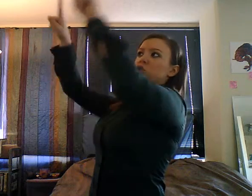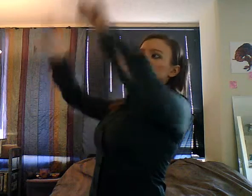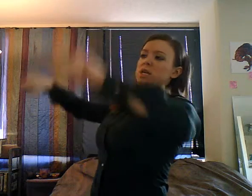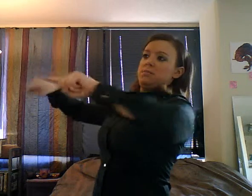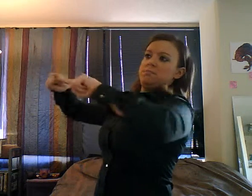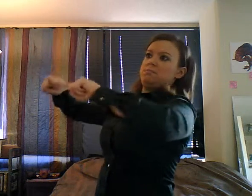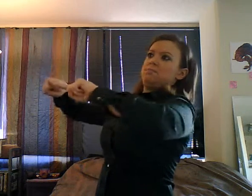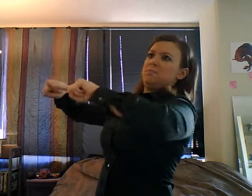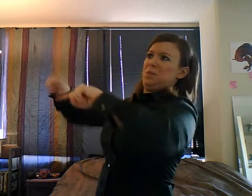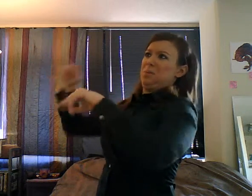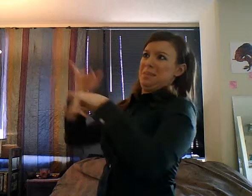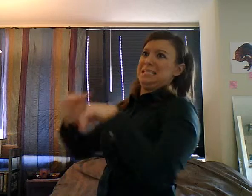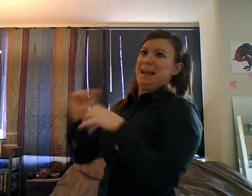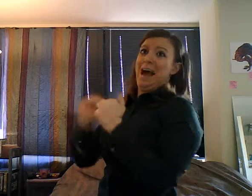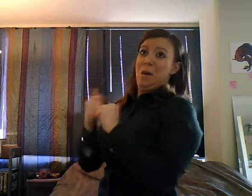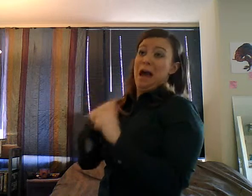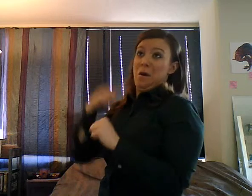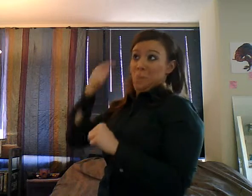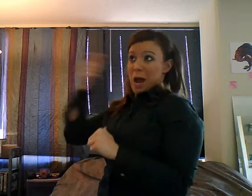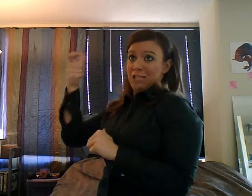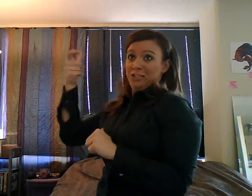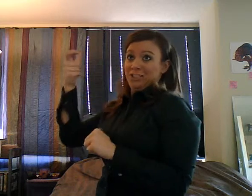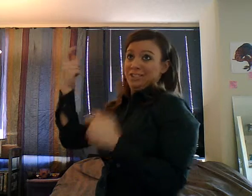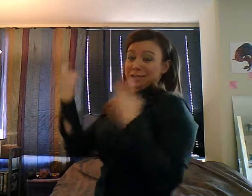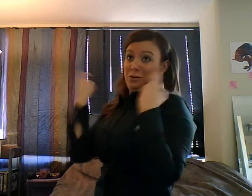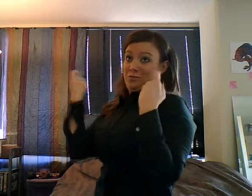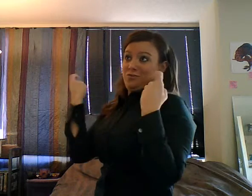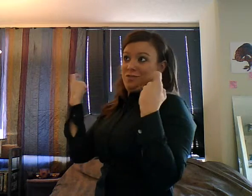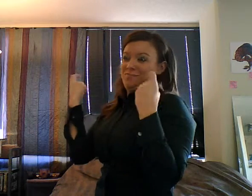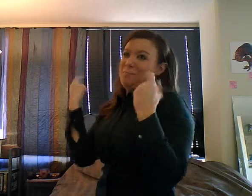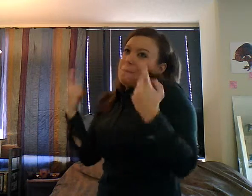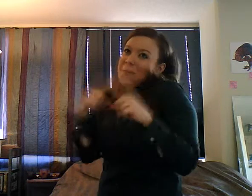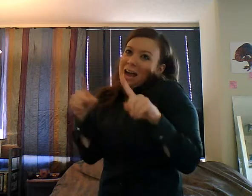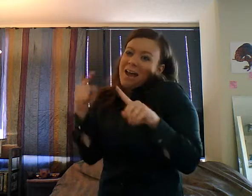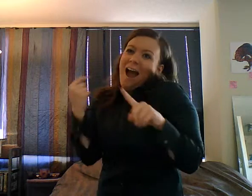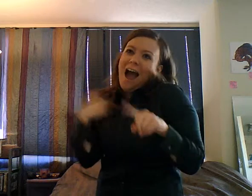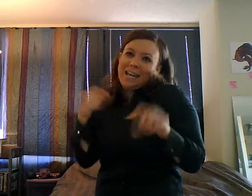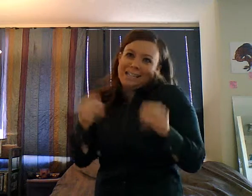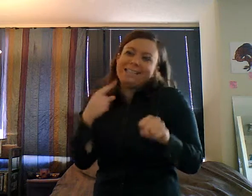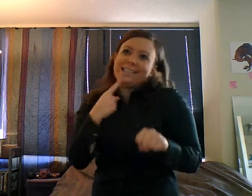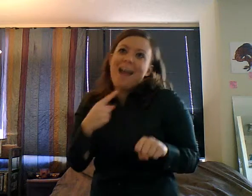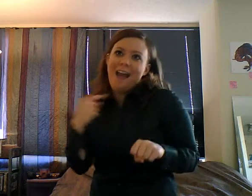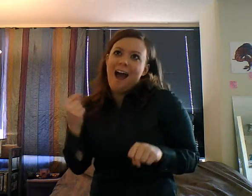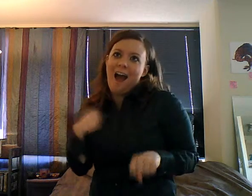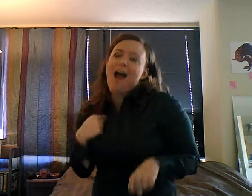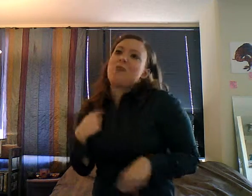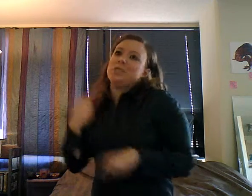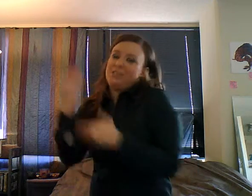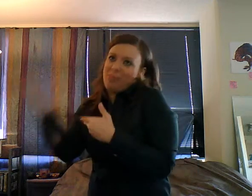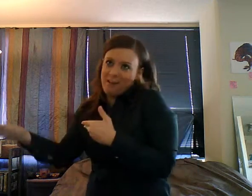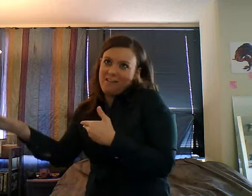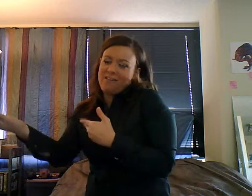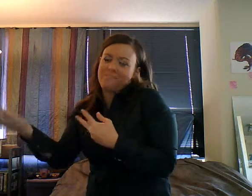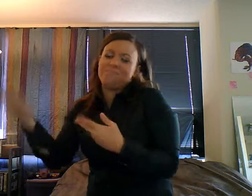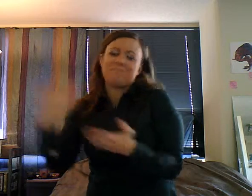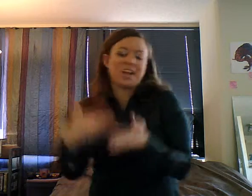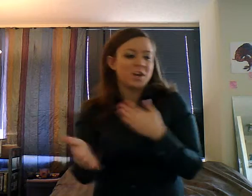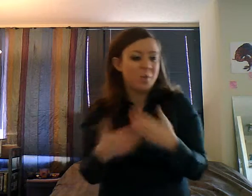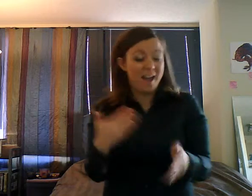barricades up all over. Nobody knew what was going on, so we tried to get out one way, find out you can get out that way, so then we turned around and tried